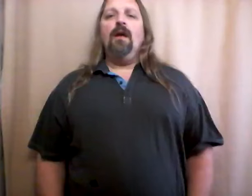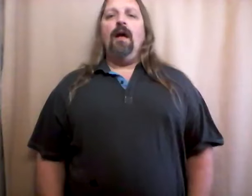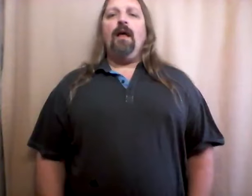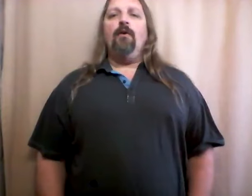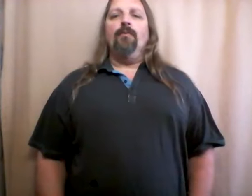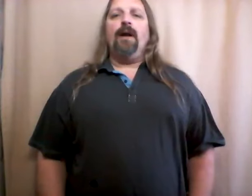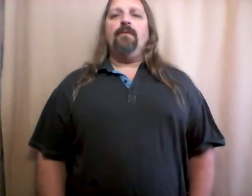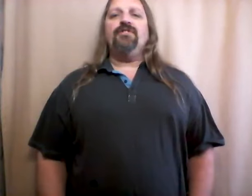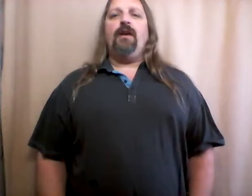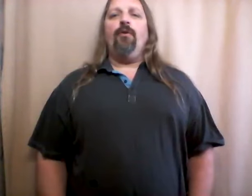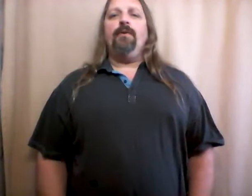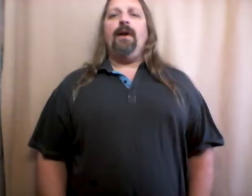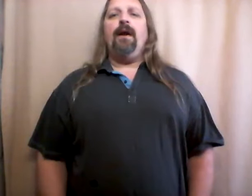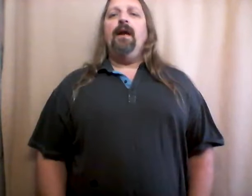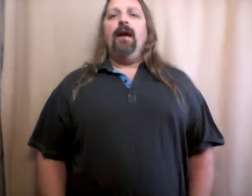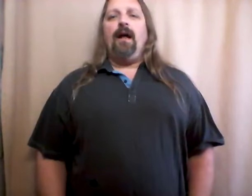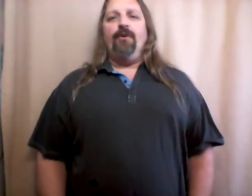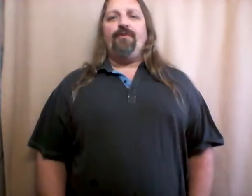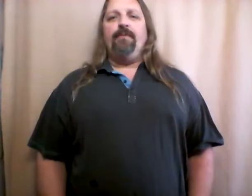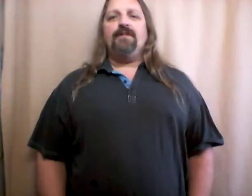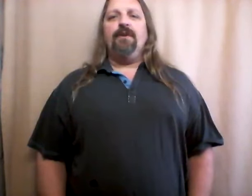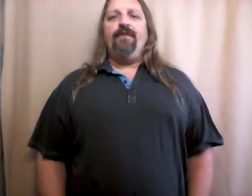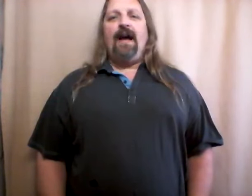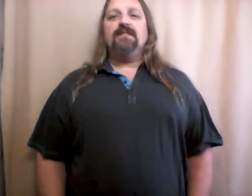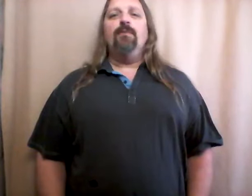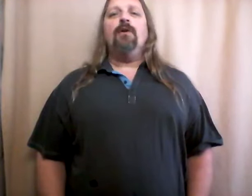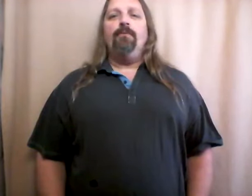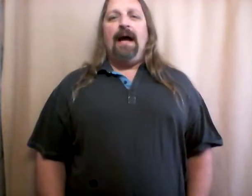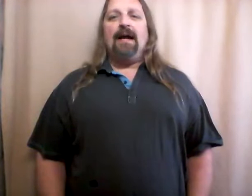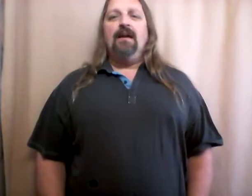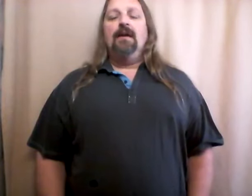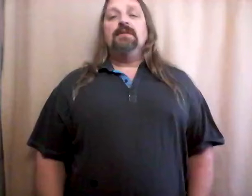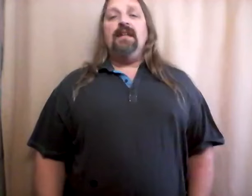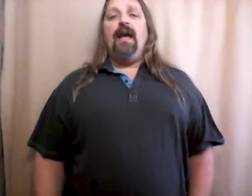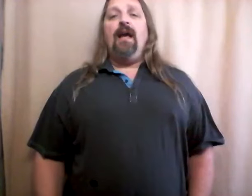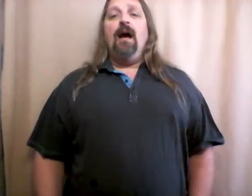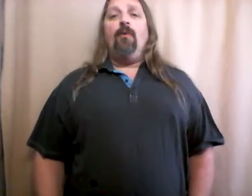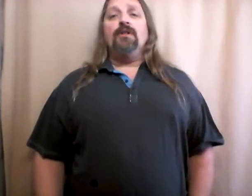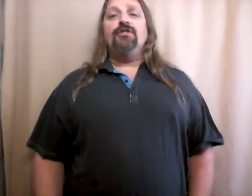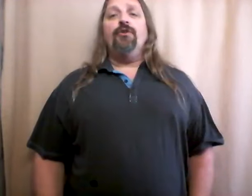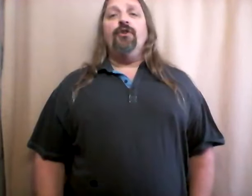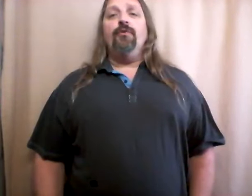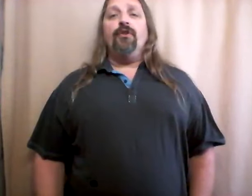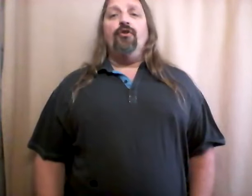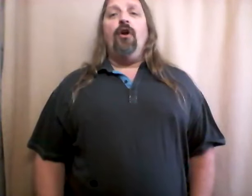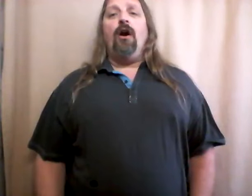Hello, my name is Jay Horton-Barry and I'm with Freemasonry Facts. Welcome back. Today, I want to show you the Dugar